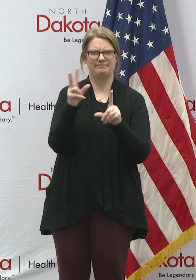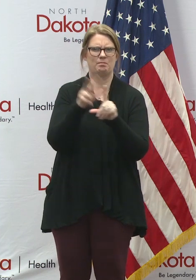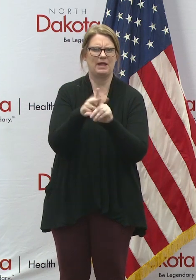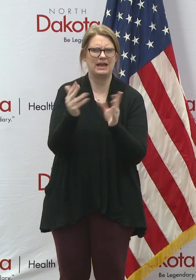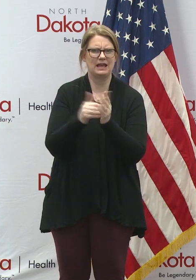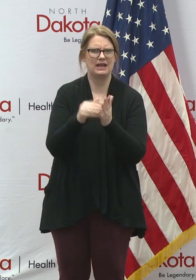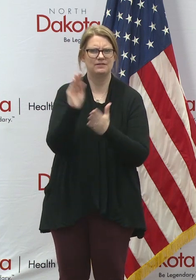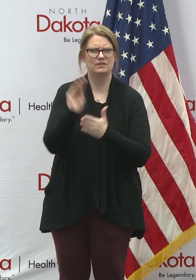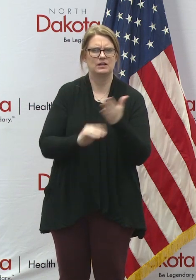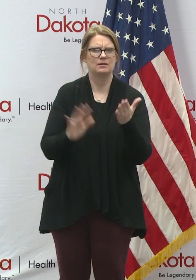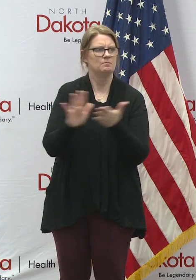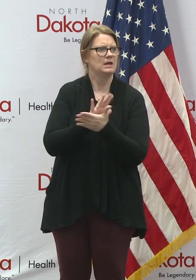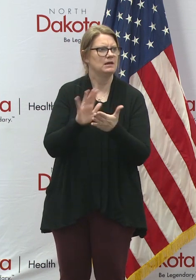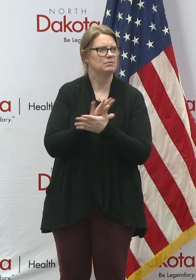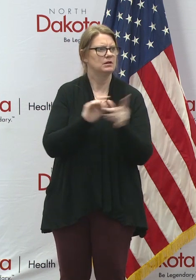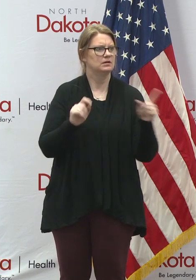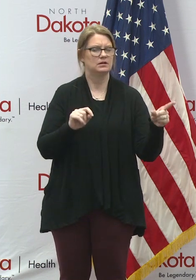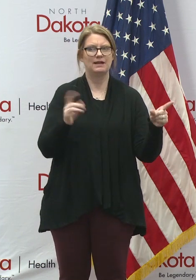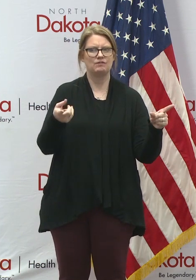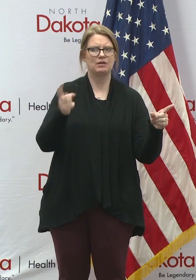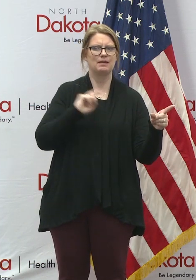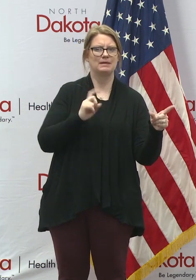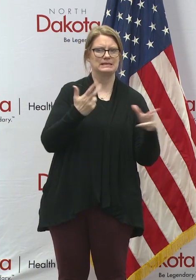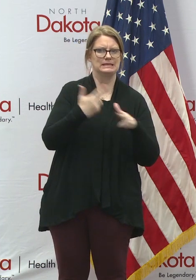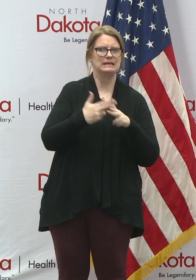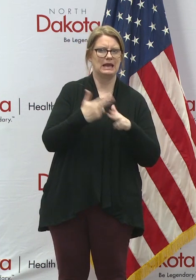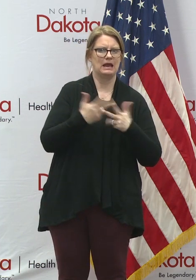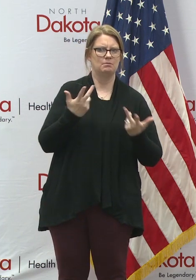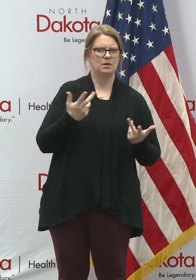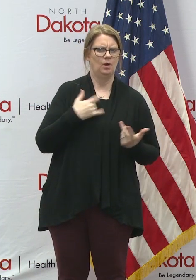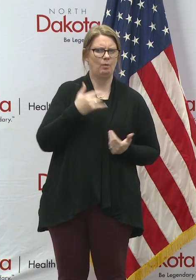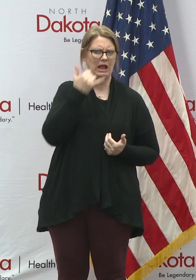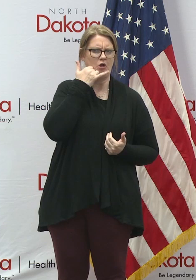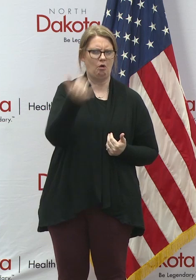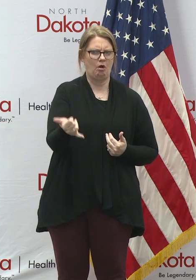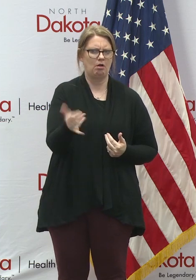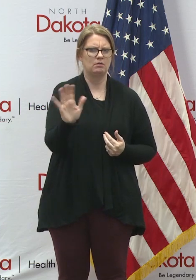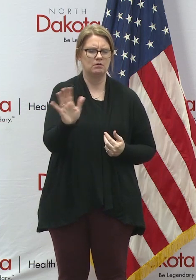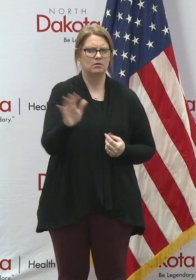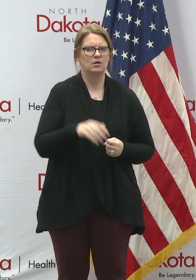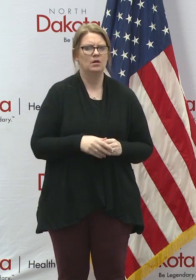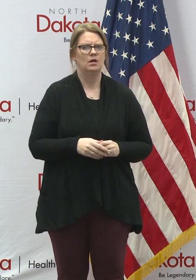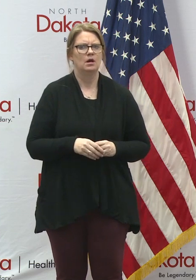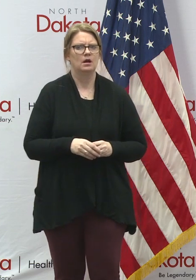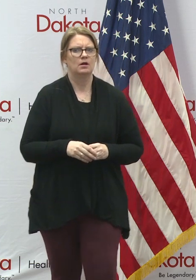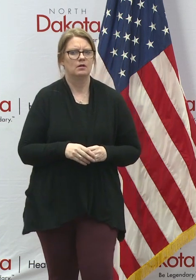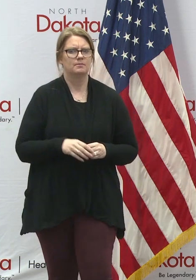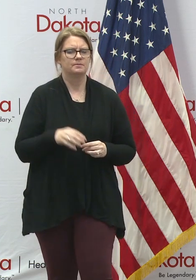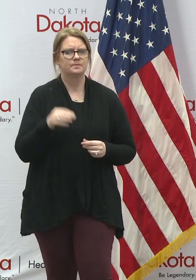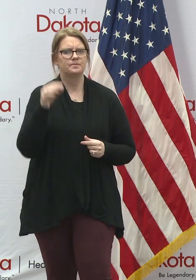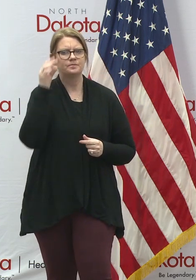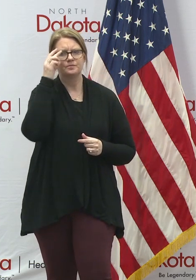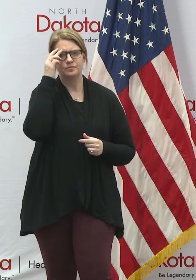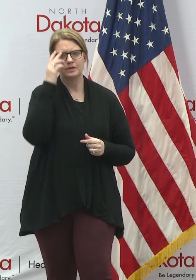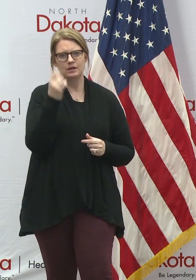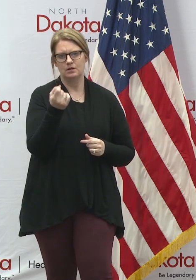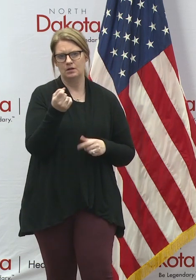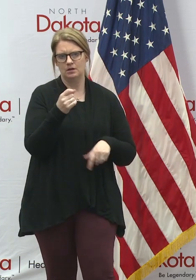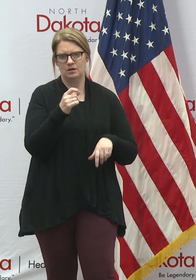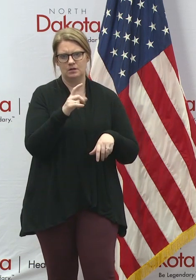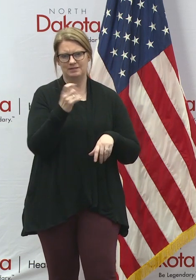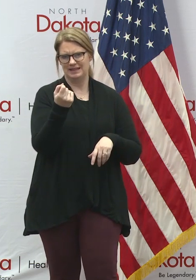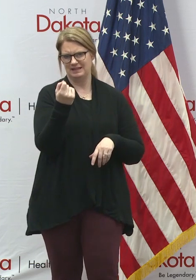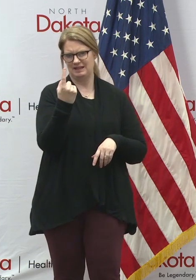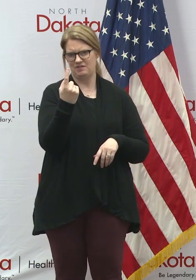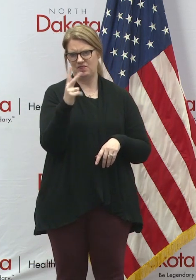Um, I'd be happy to, if you give me his name, happy to follow up. But one of the things that came with the 1135, I